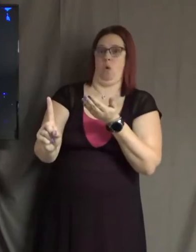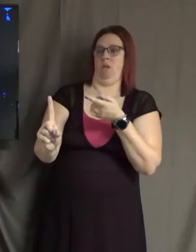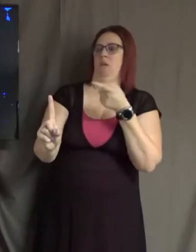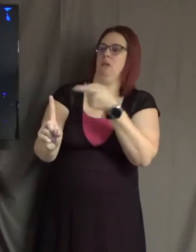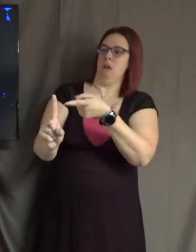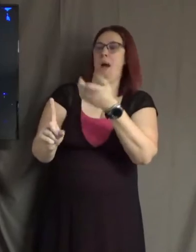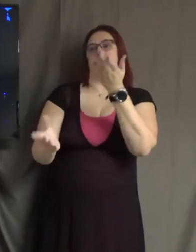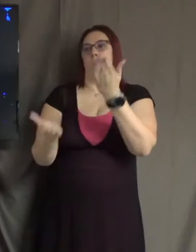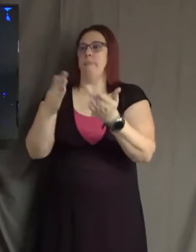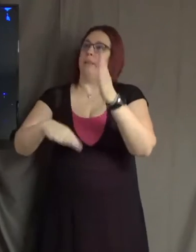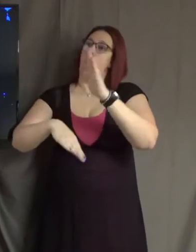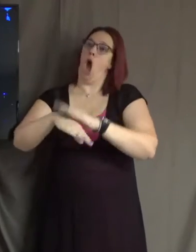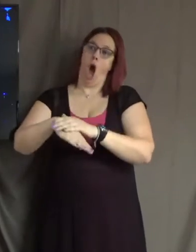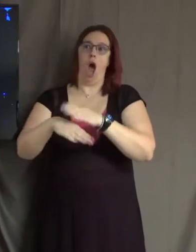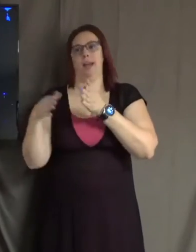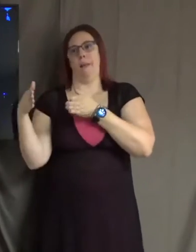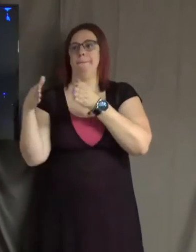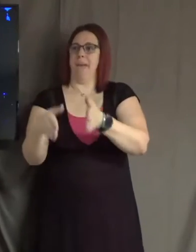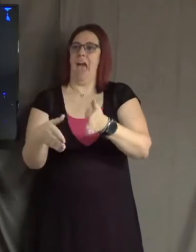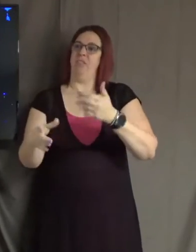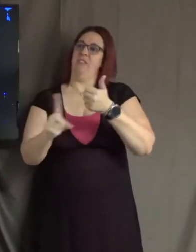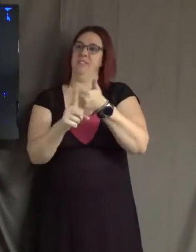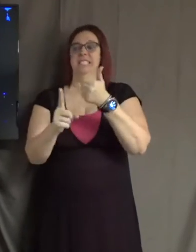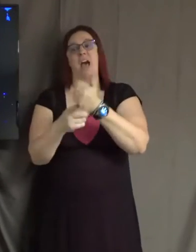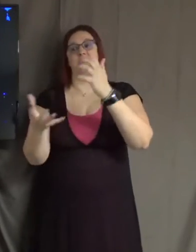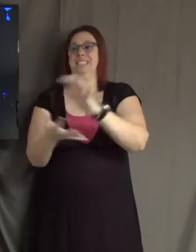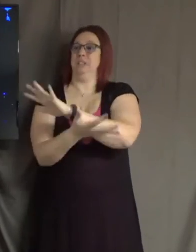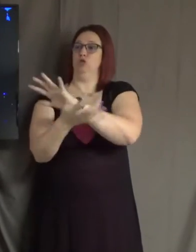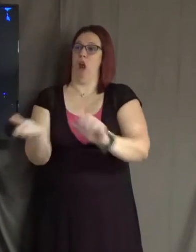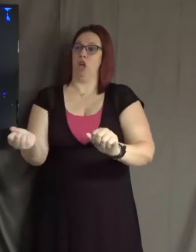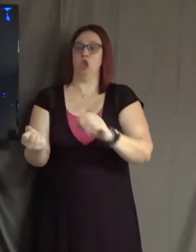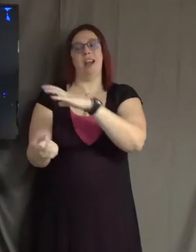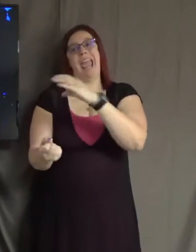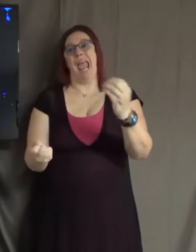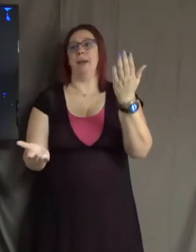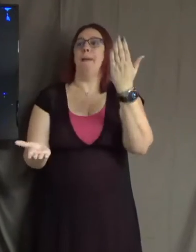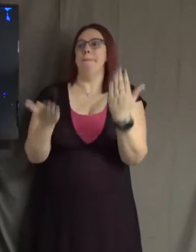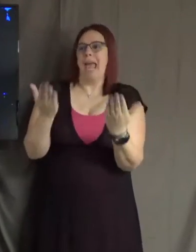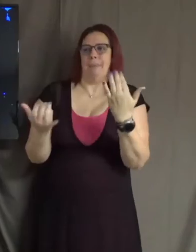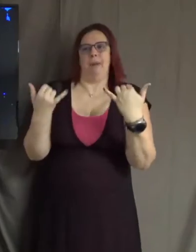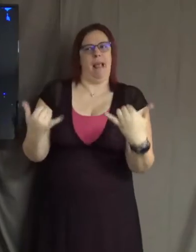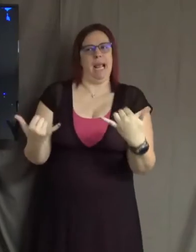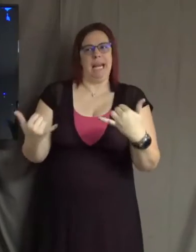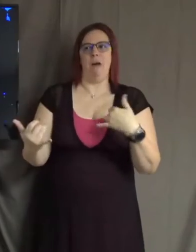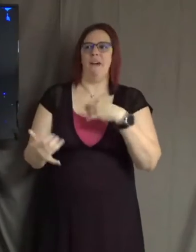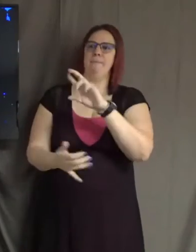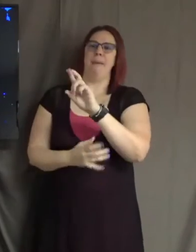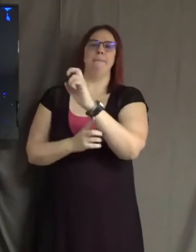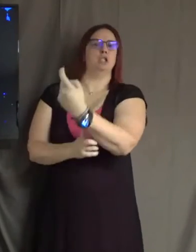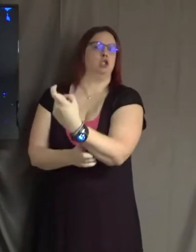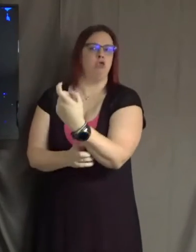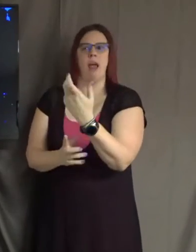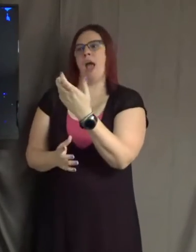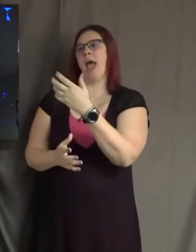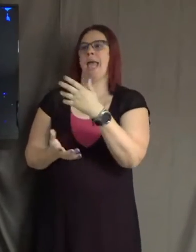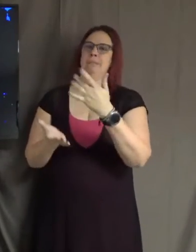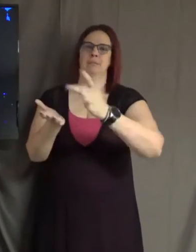of self-destruction and very likely have now been prescribed antidepressants, and their doctor has probably blah, blah, blah, blah, blah, blah.